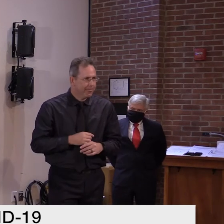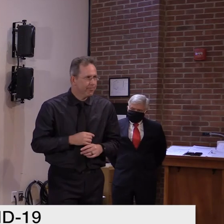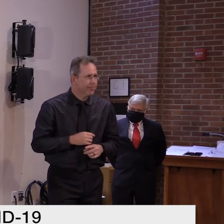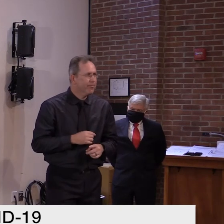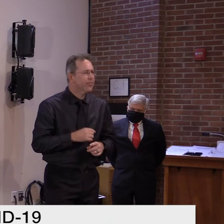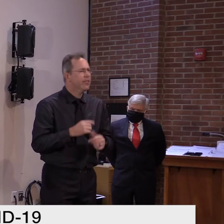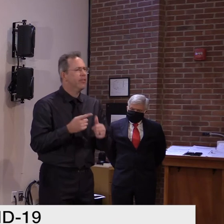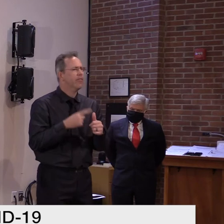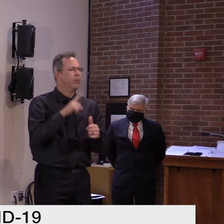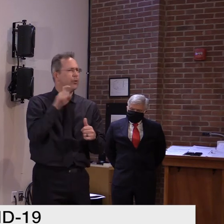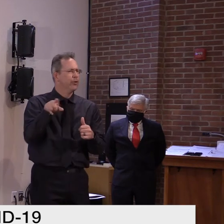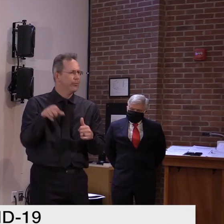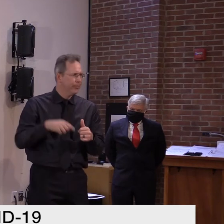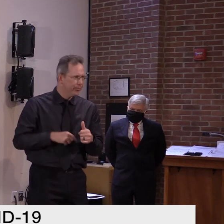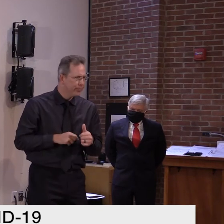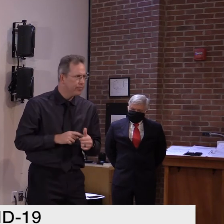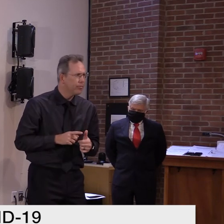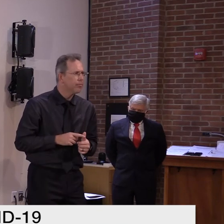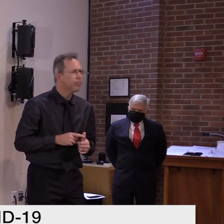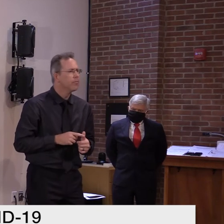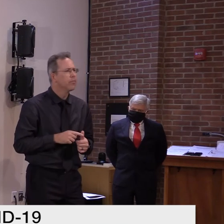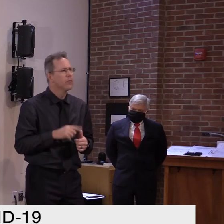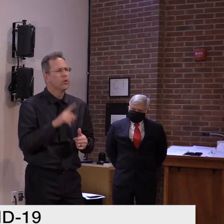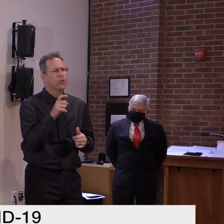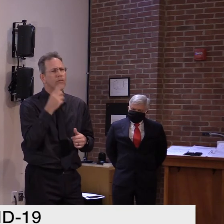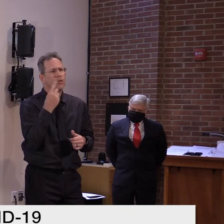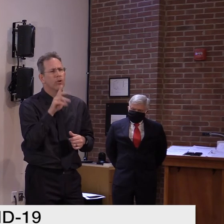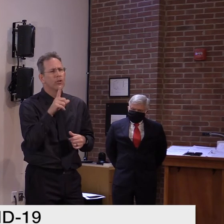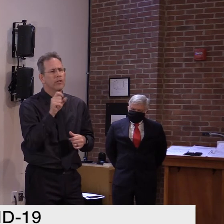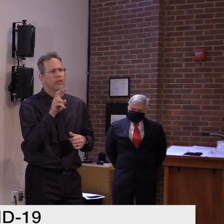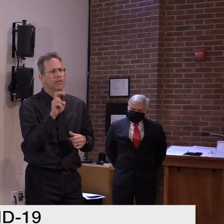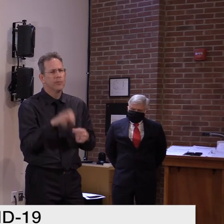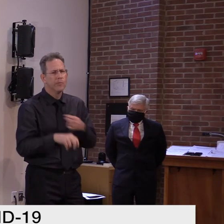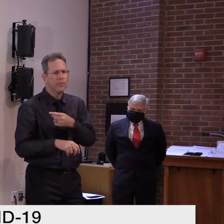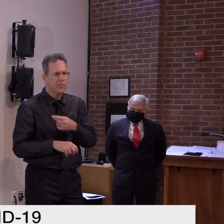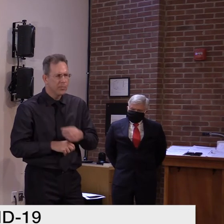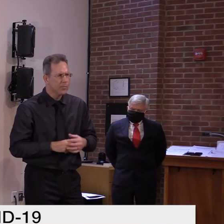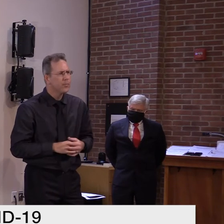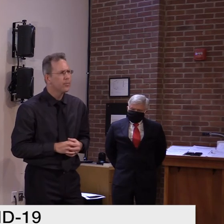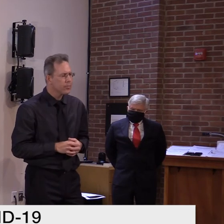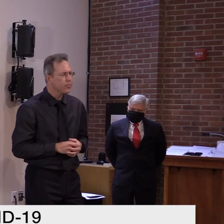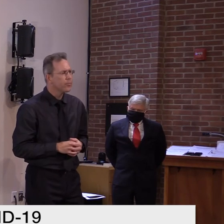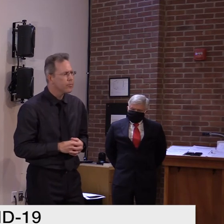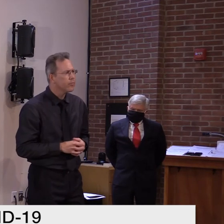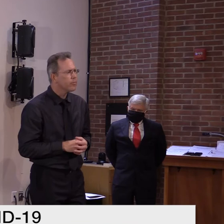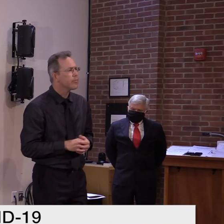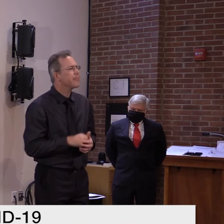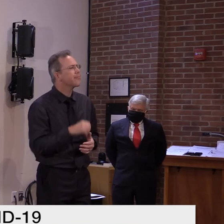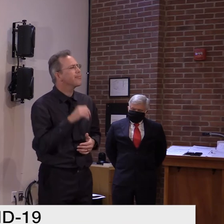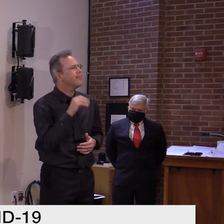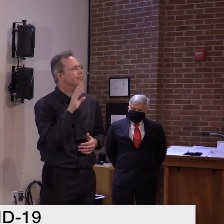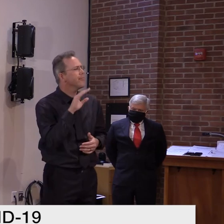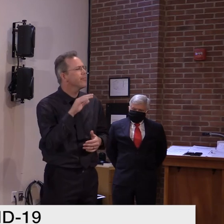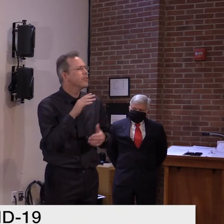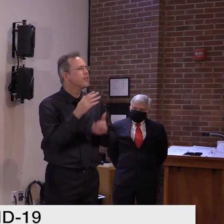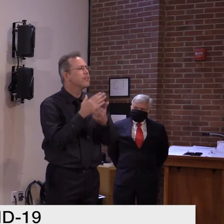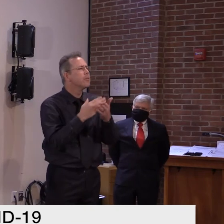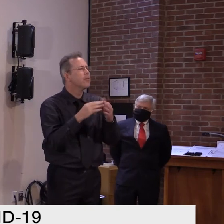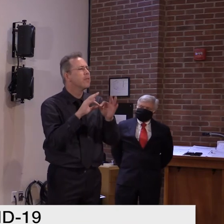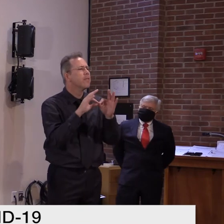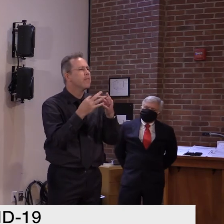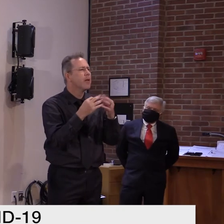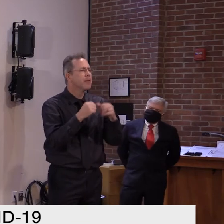Governor Scott or Dr. Levine. And I know there's some families out there that have formed pods for either remote teaching